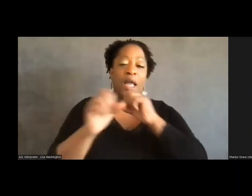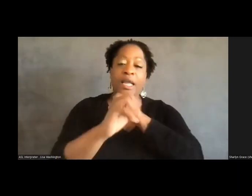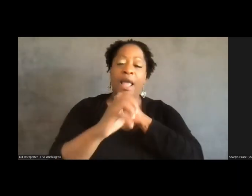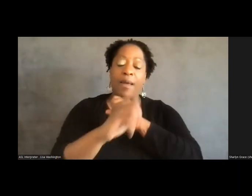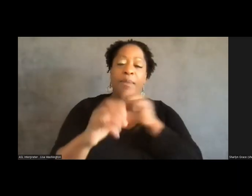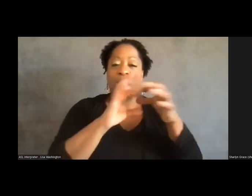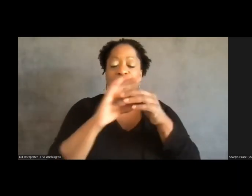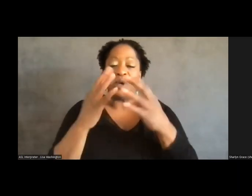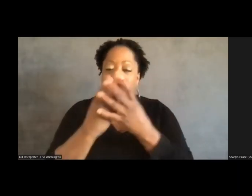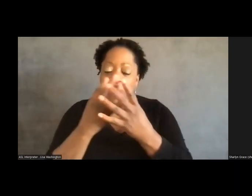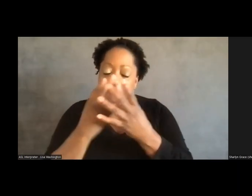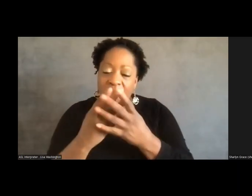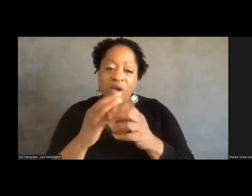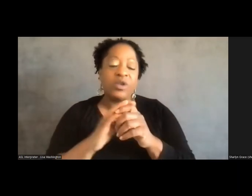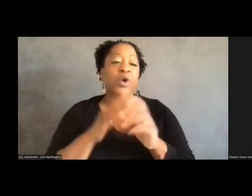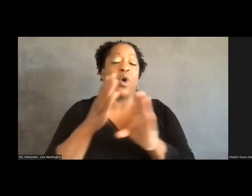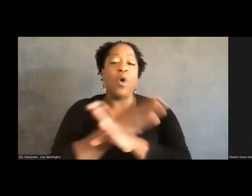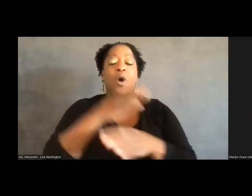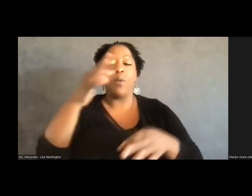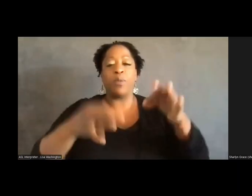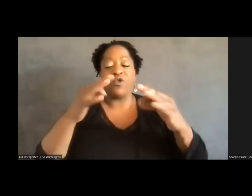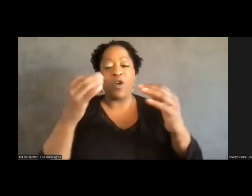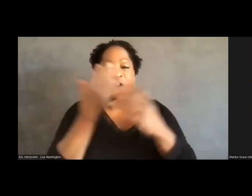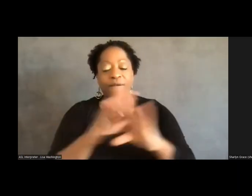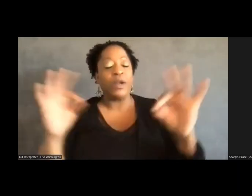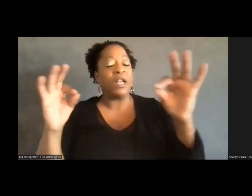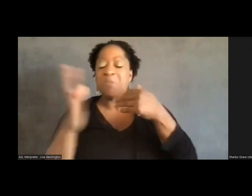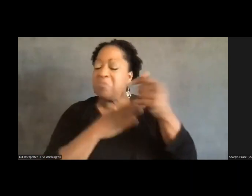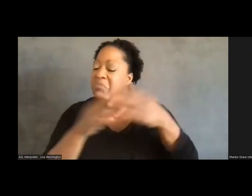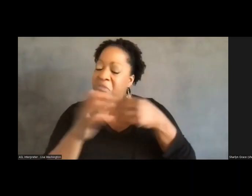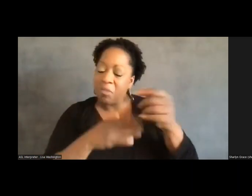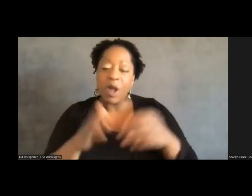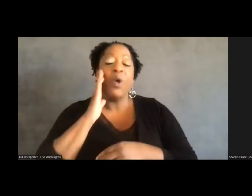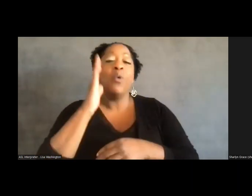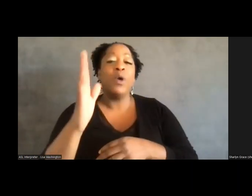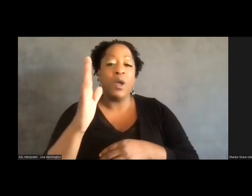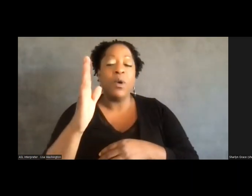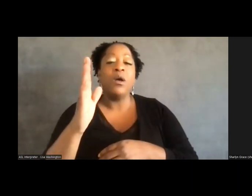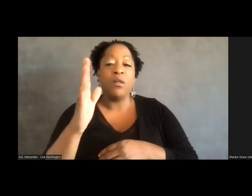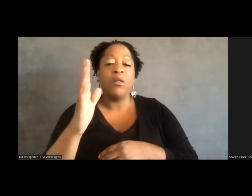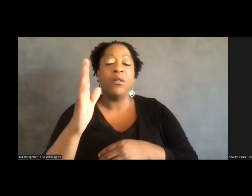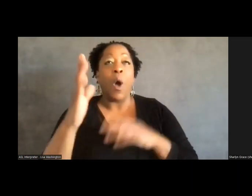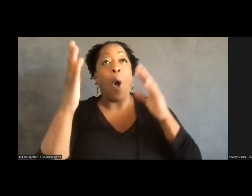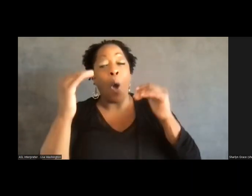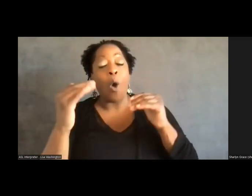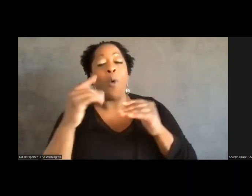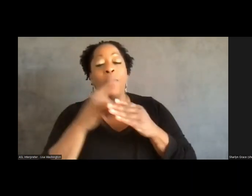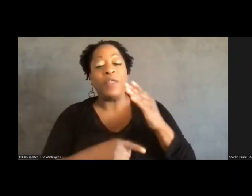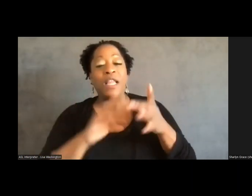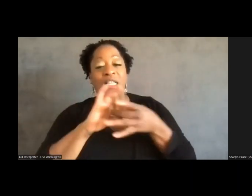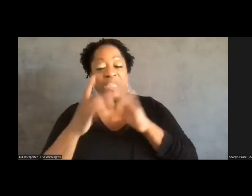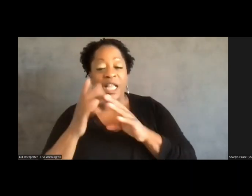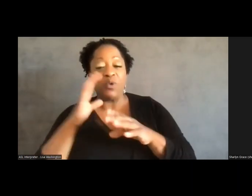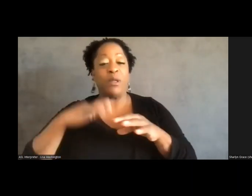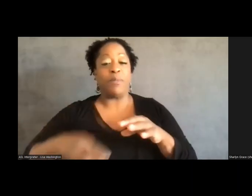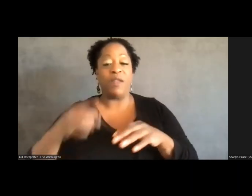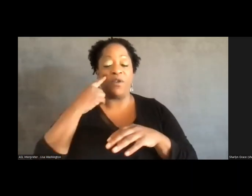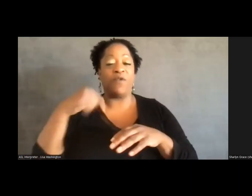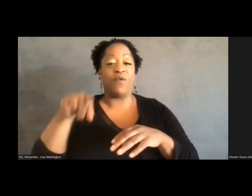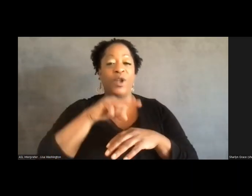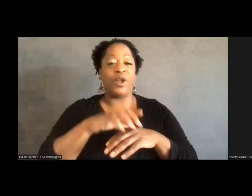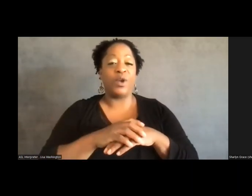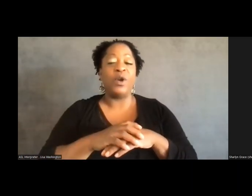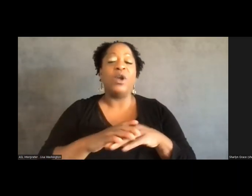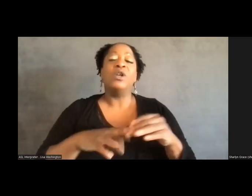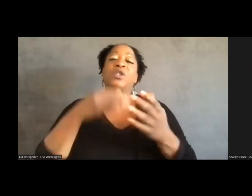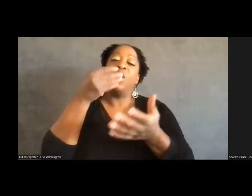jails or pretrial freedom, that somewhere will be useful for you. So I just shared the link to the Coalition End